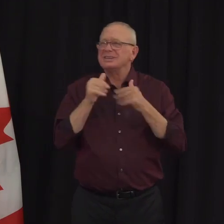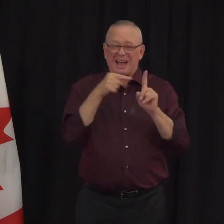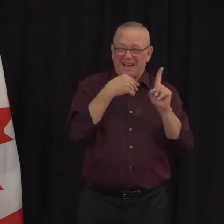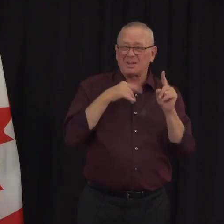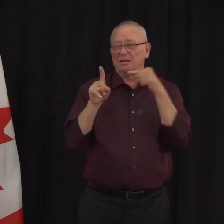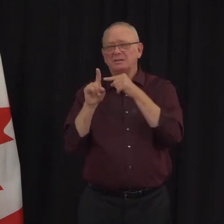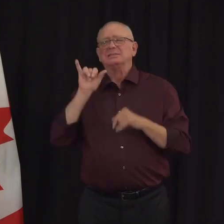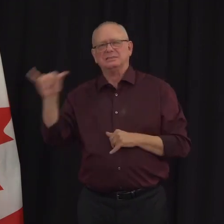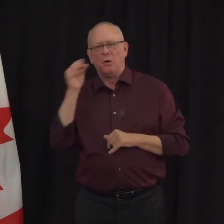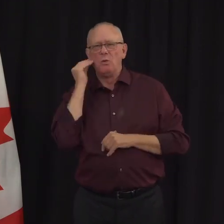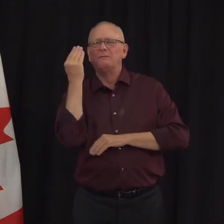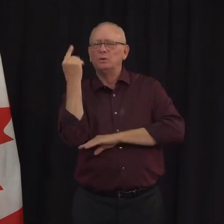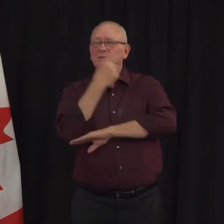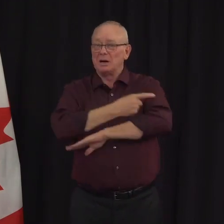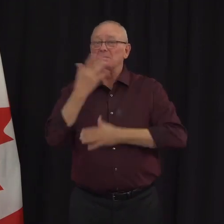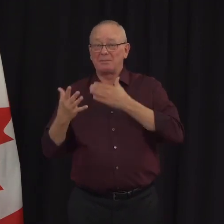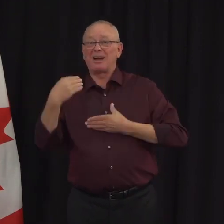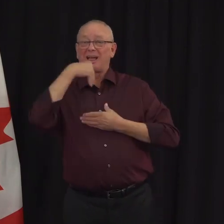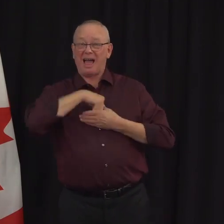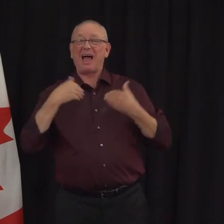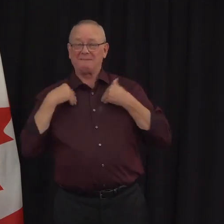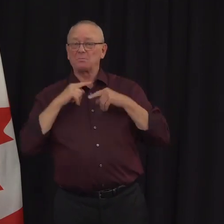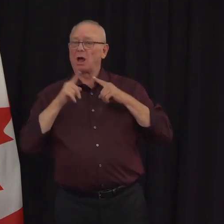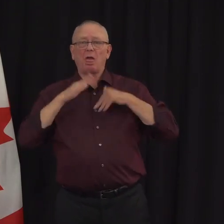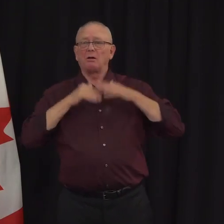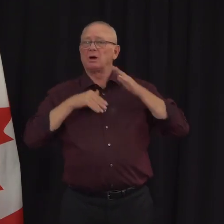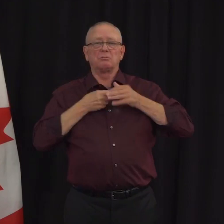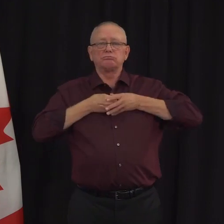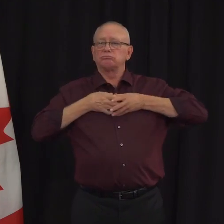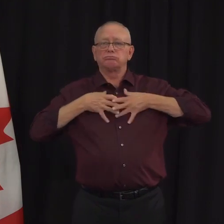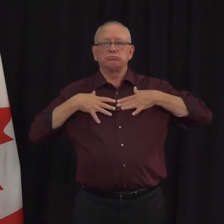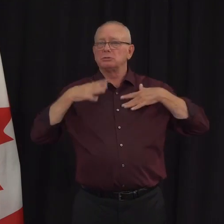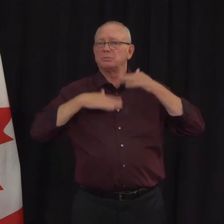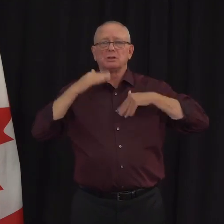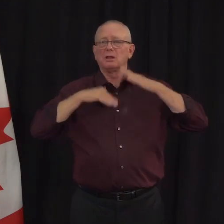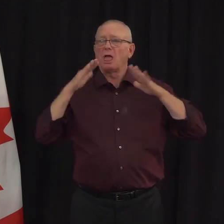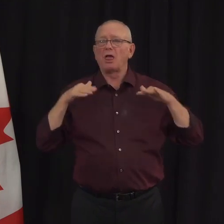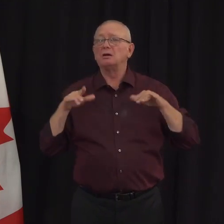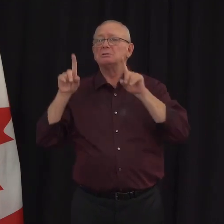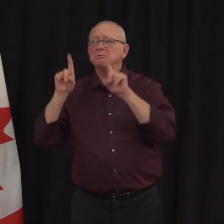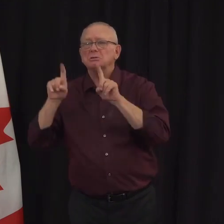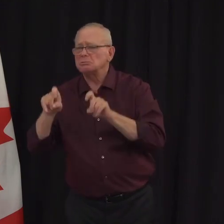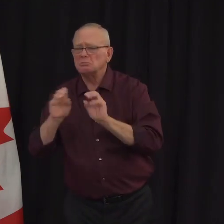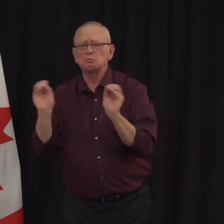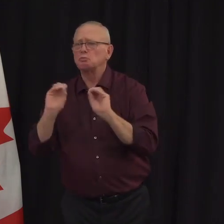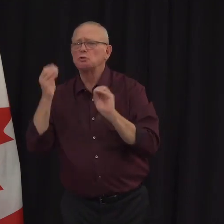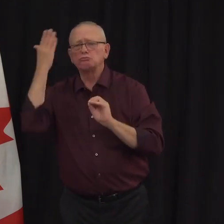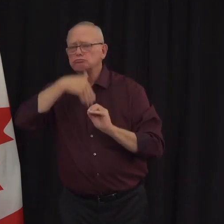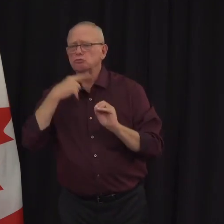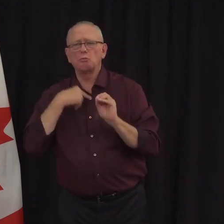have the virus and it simply hasn't made enough copies of itself to be captured by that PCR test that shows up negative.